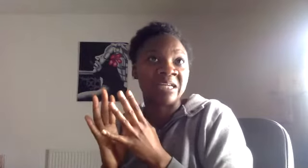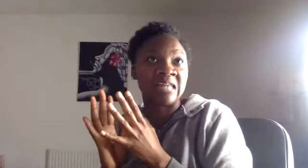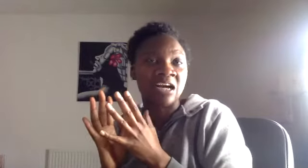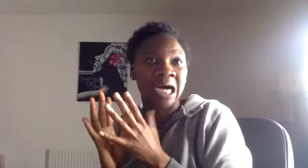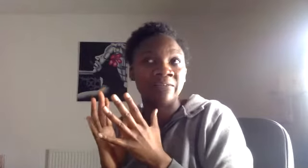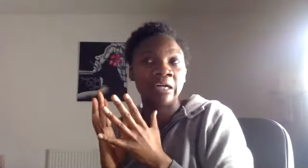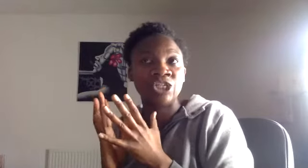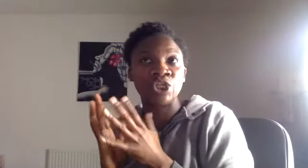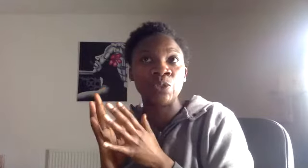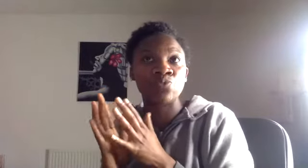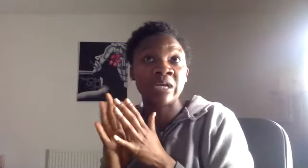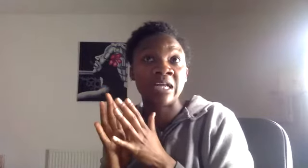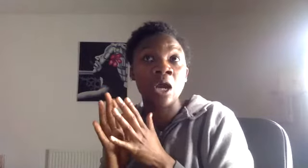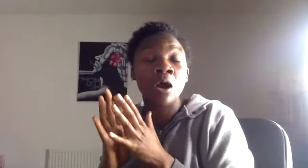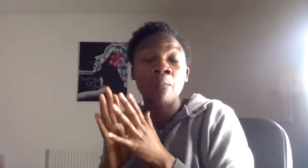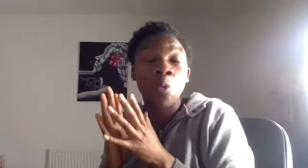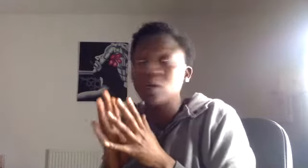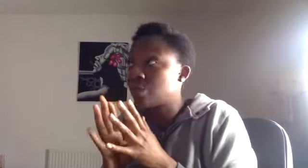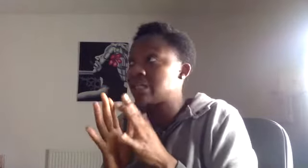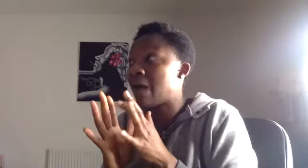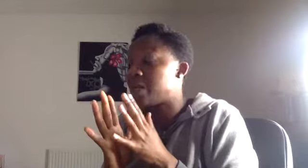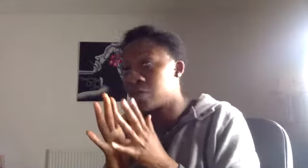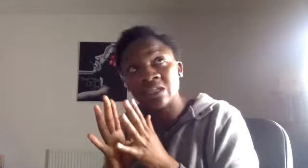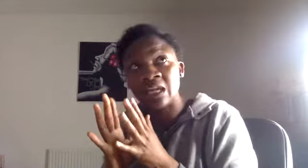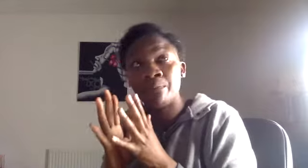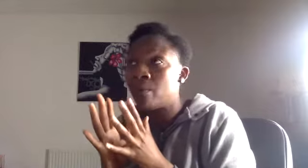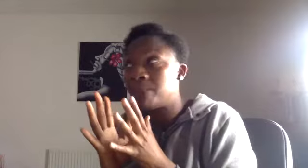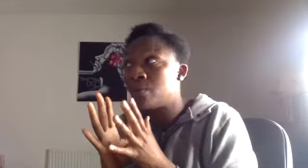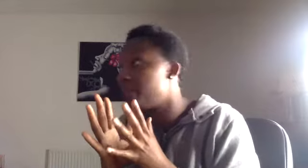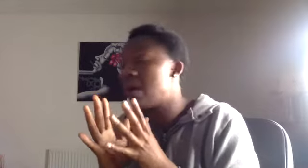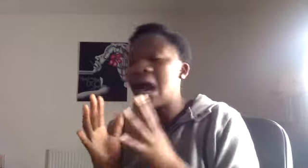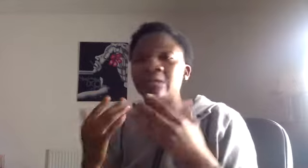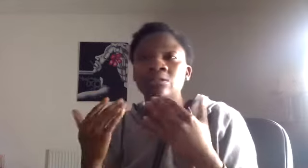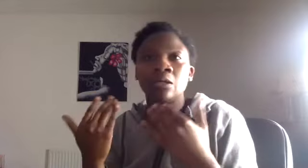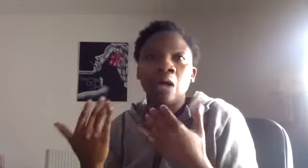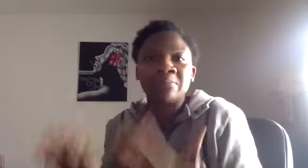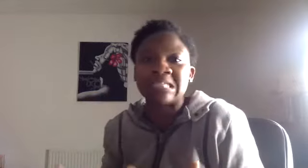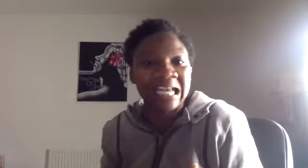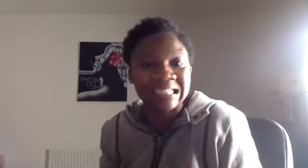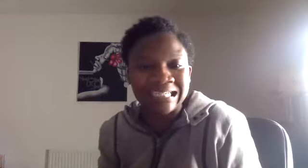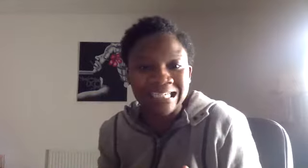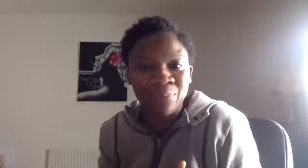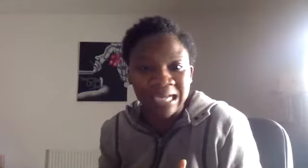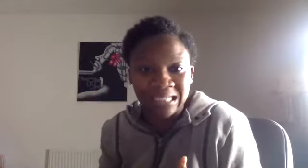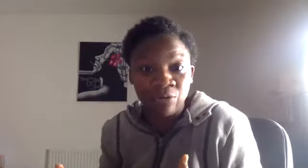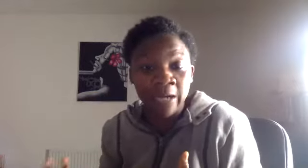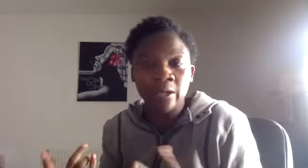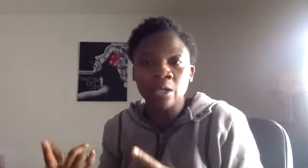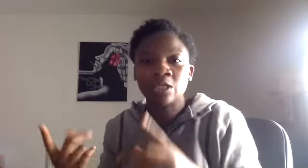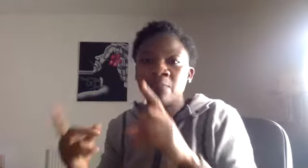that kind of clinician who's really, I'm watching what's happening constantly. Boom, boom, boom. And I'm dyslexic and dyspraxic, right? So my